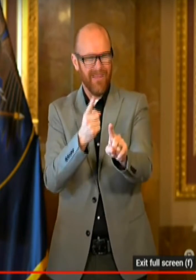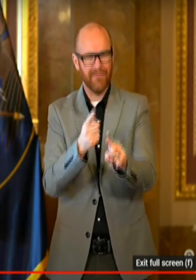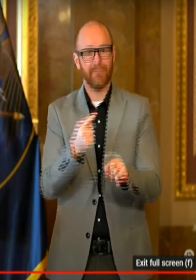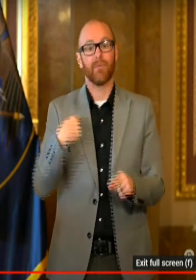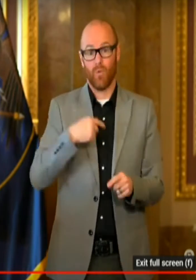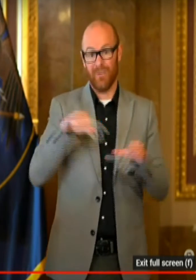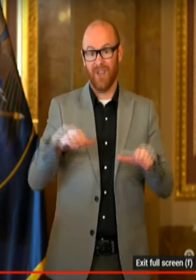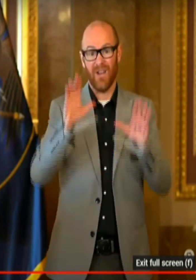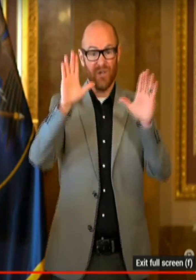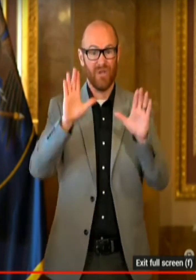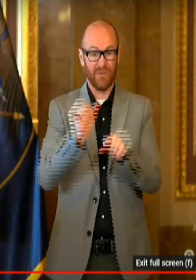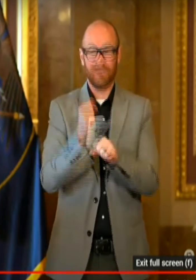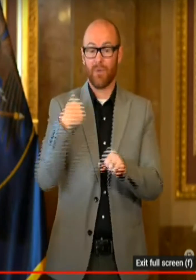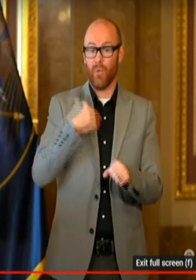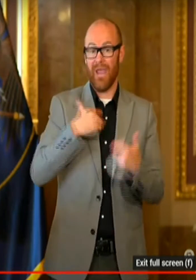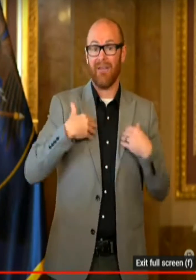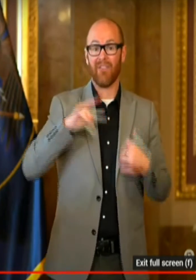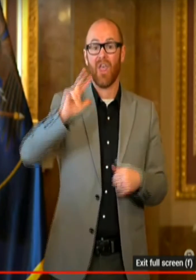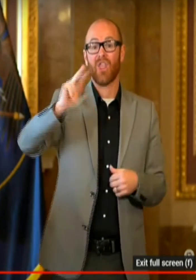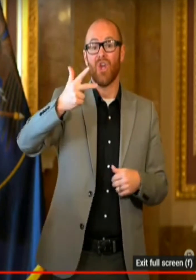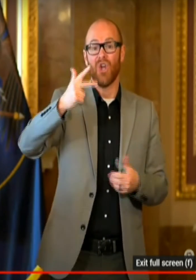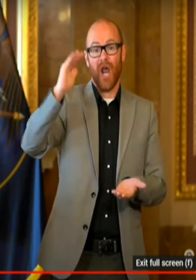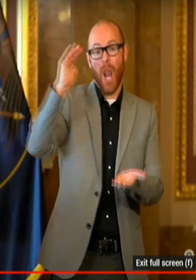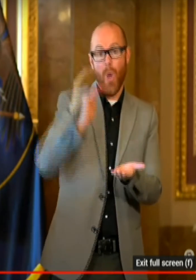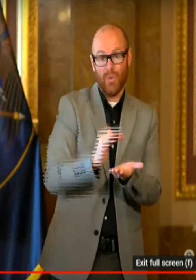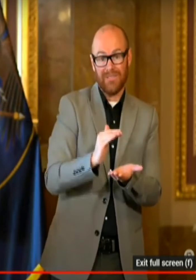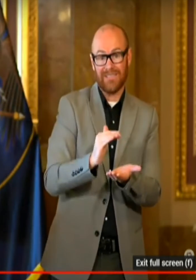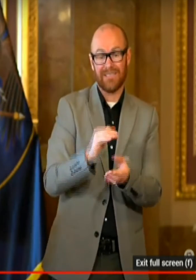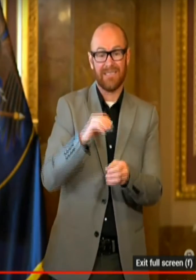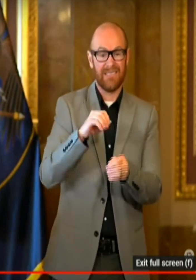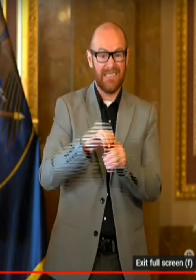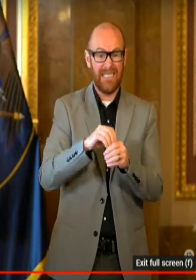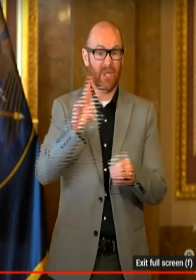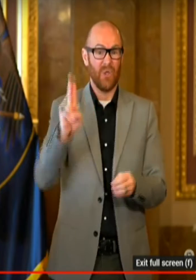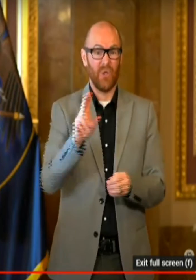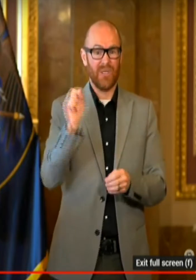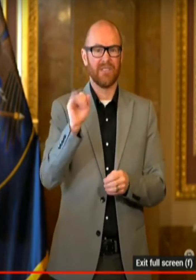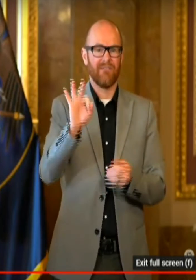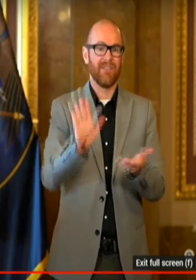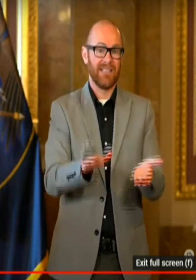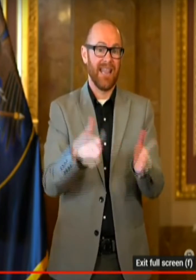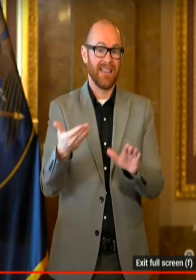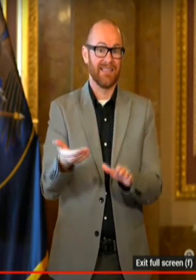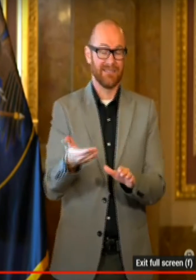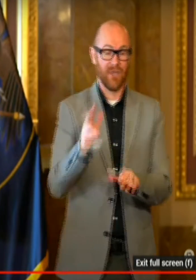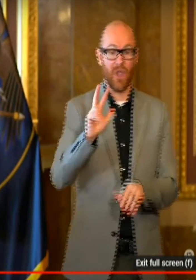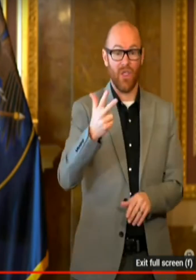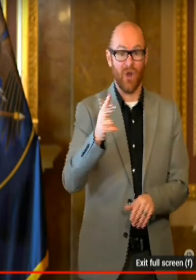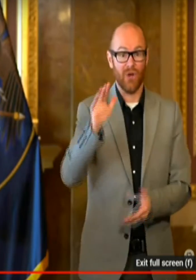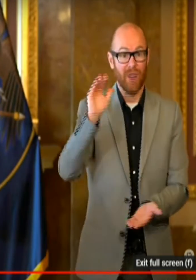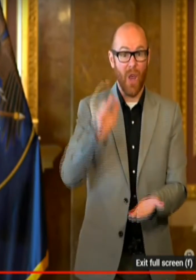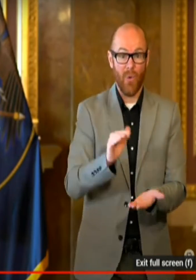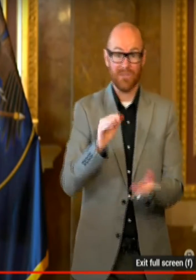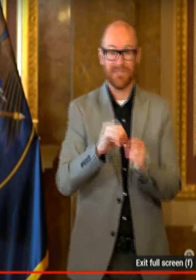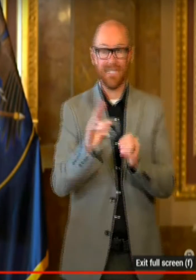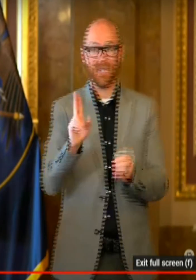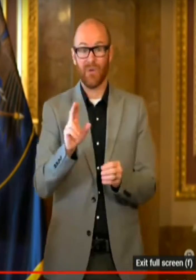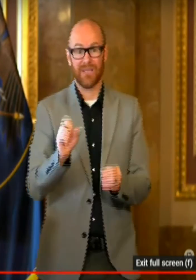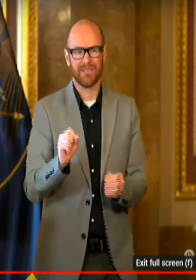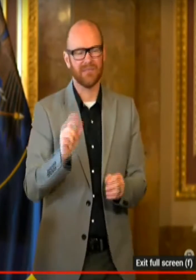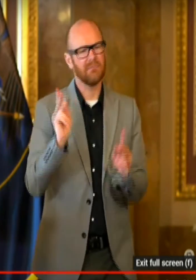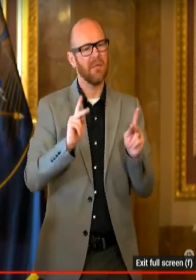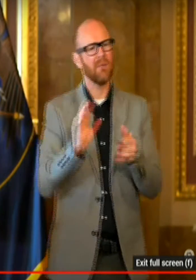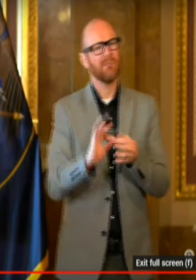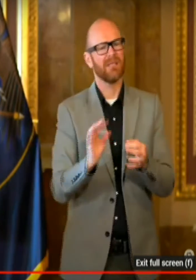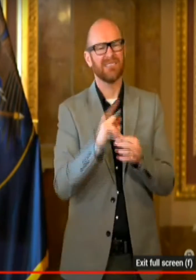We have the third lowest mortality rate in the country, the third lowest amount of deaths from this virus anywhere in the country. And I hear people say